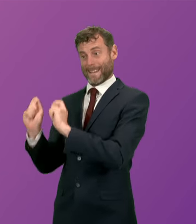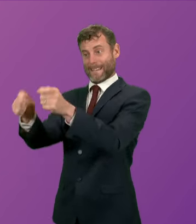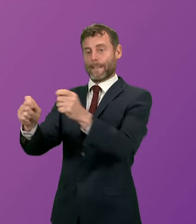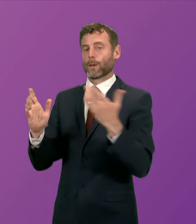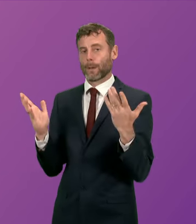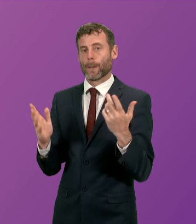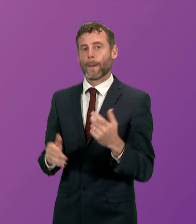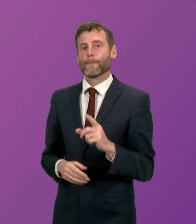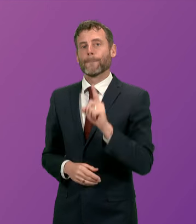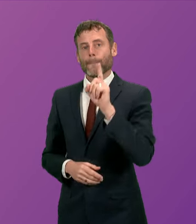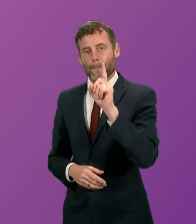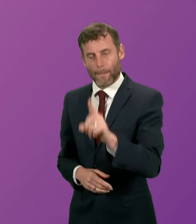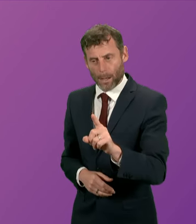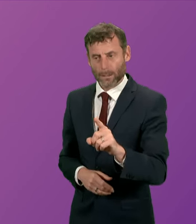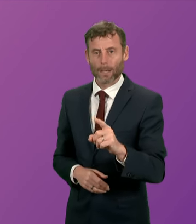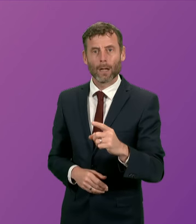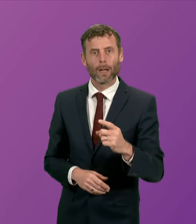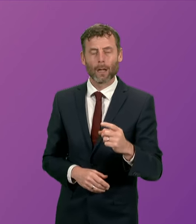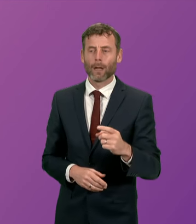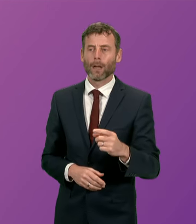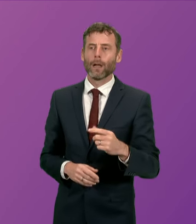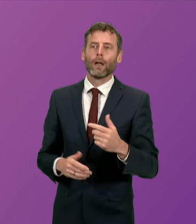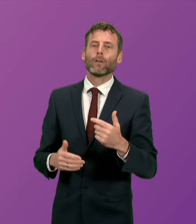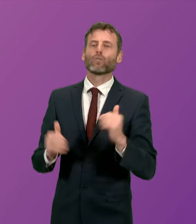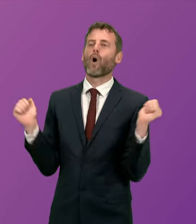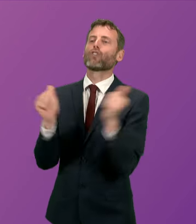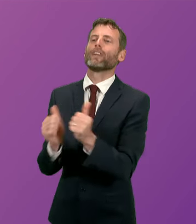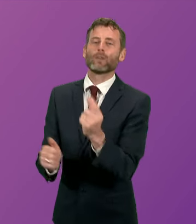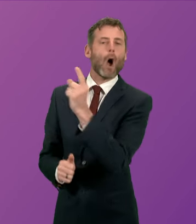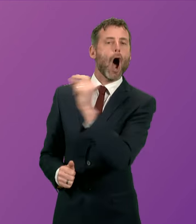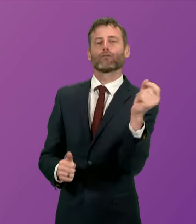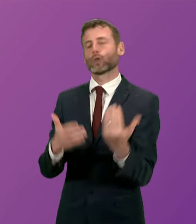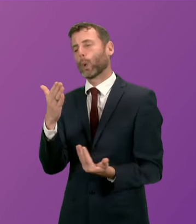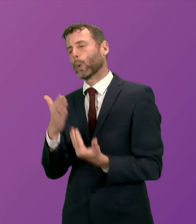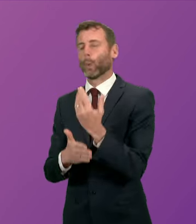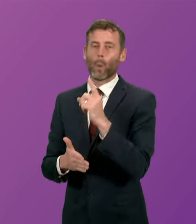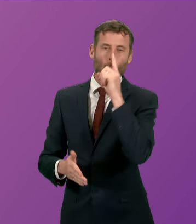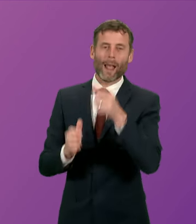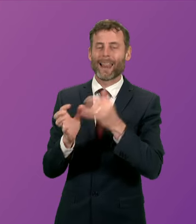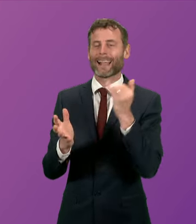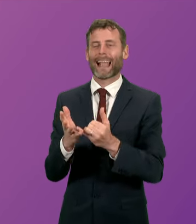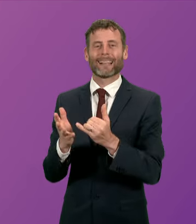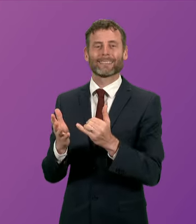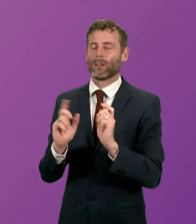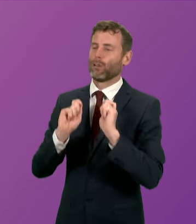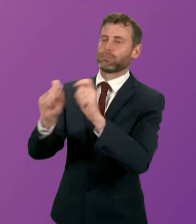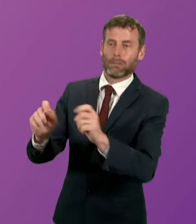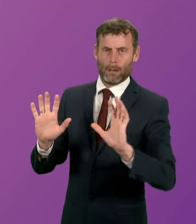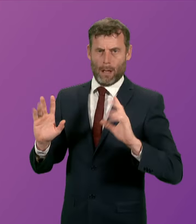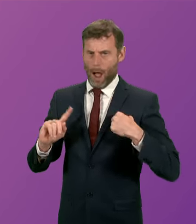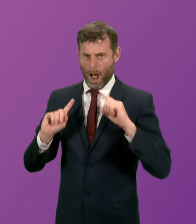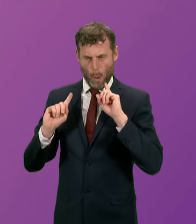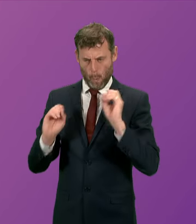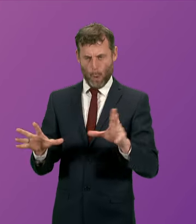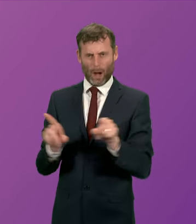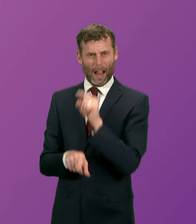a reckless commitment to a hundred new oil and gas licenses is just the territory of climate denier status and I will go nowhere near